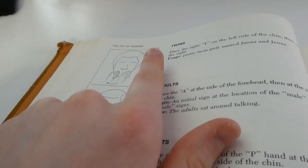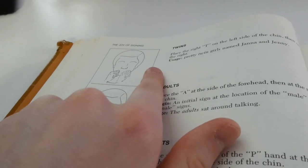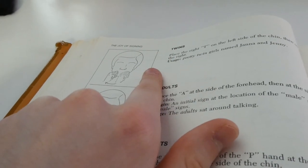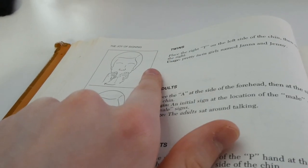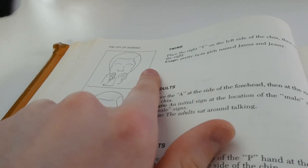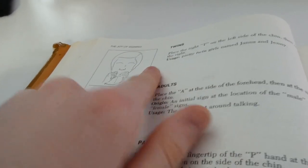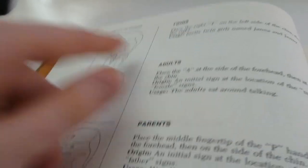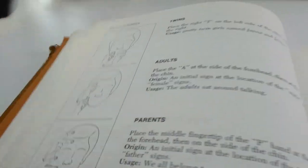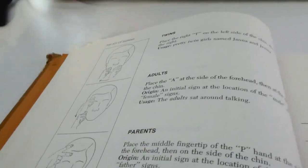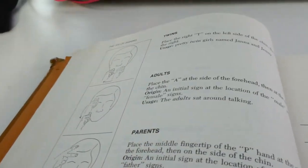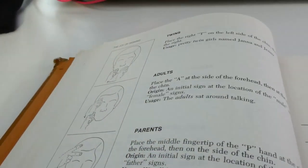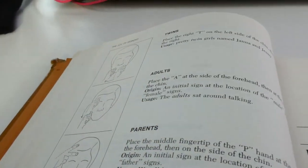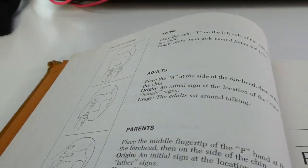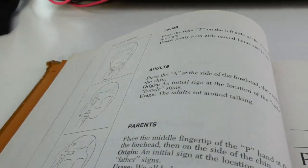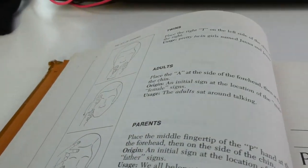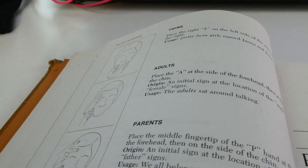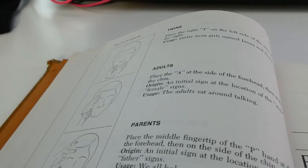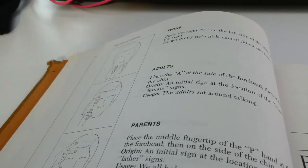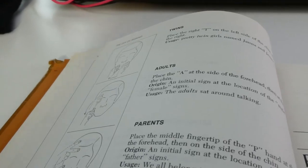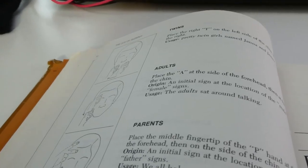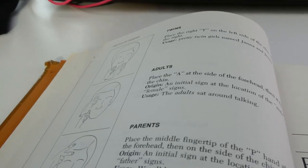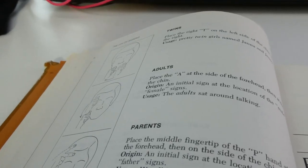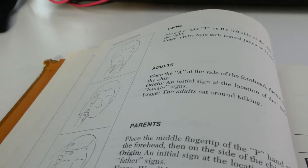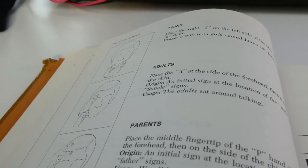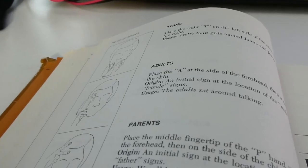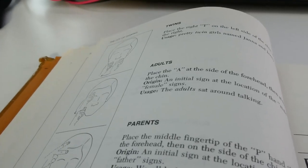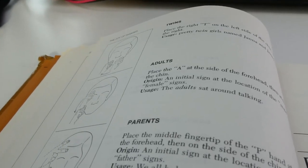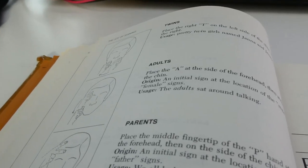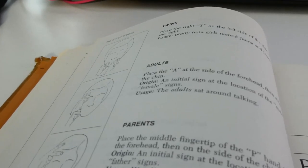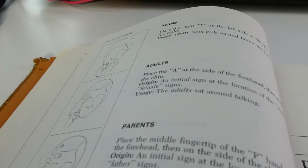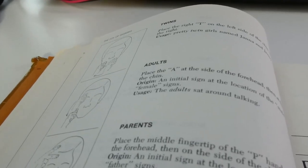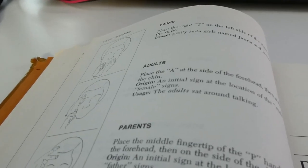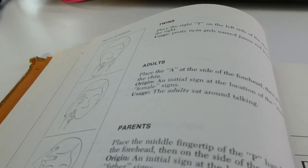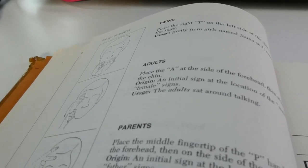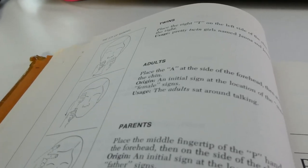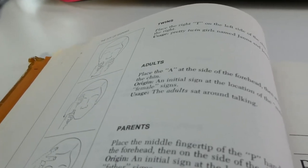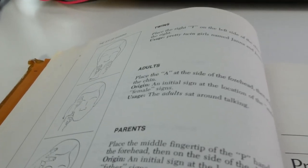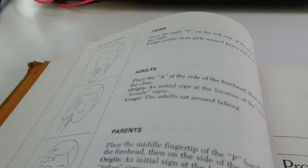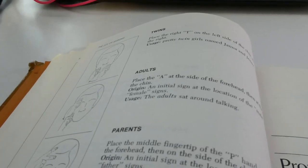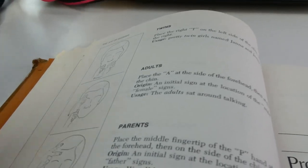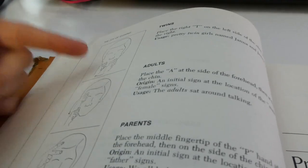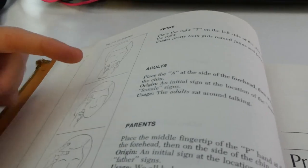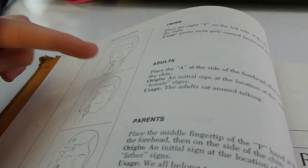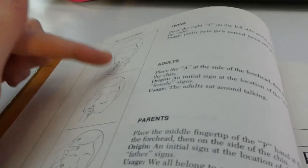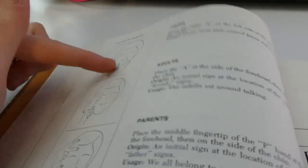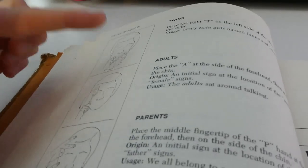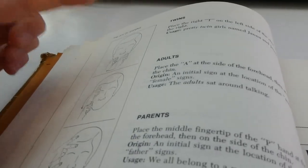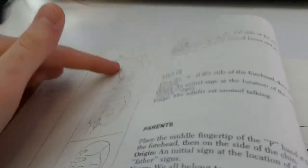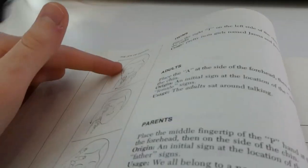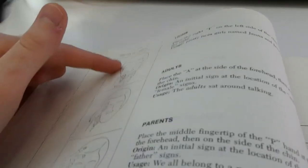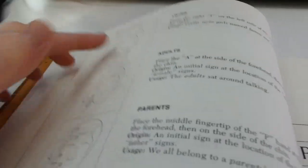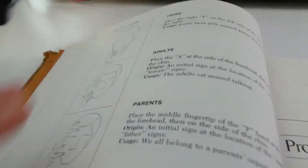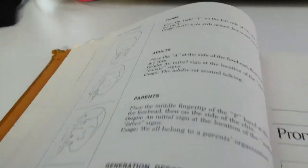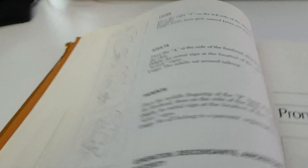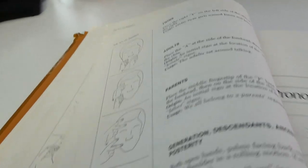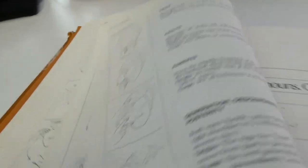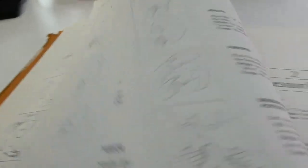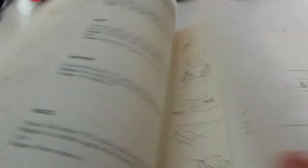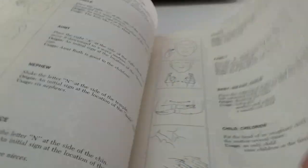the video showed me, but the video, I also can't get a good view of how her fingers are placed, so I need to look at twins. But other than that,